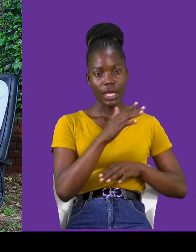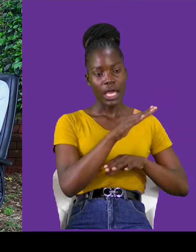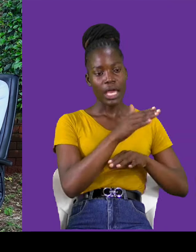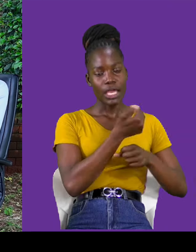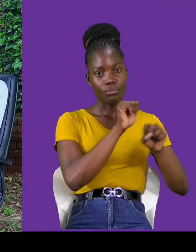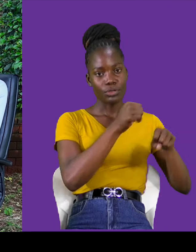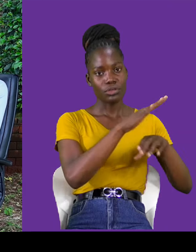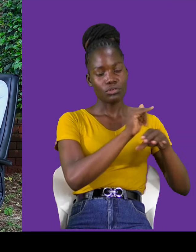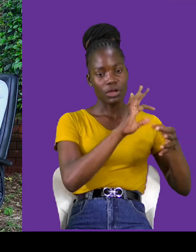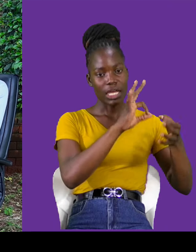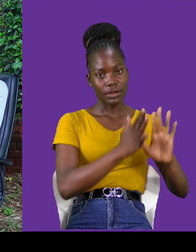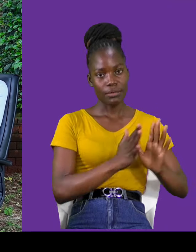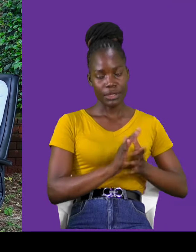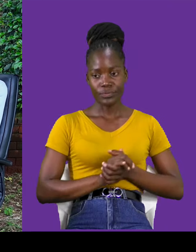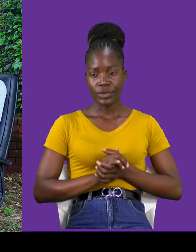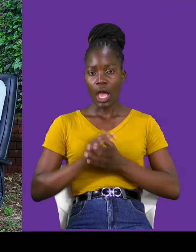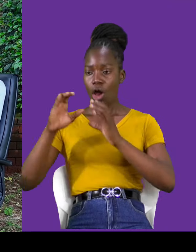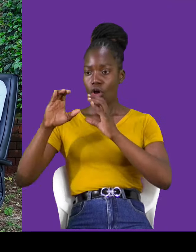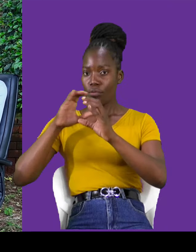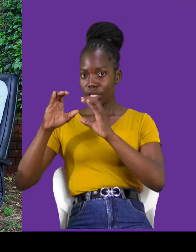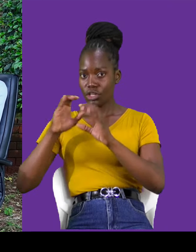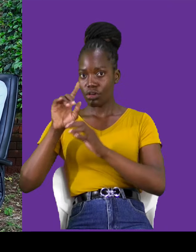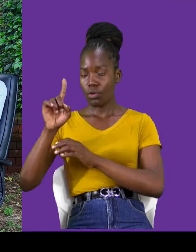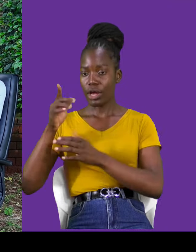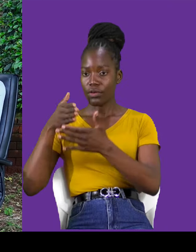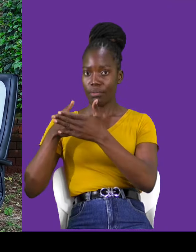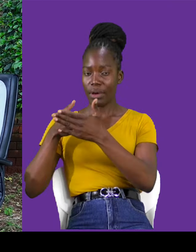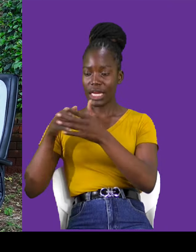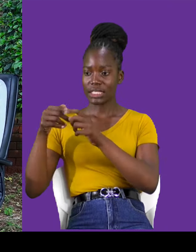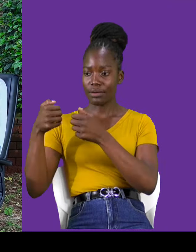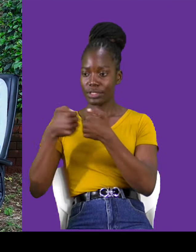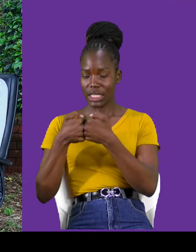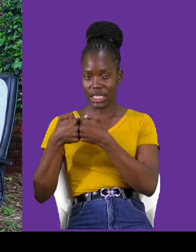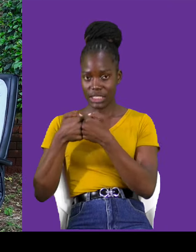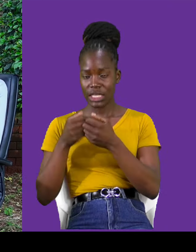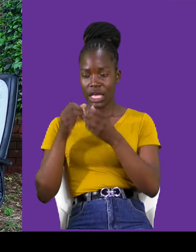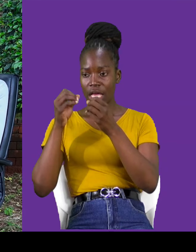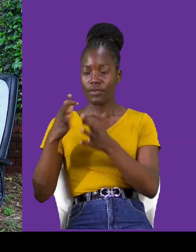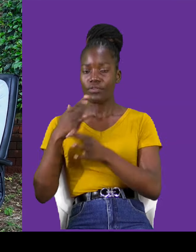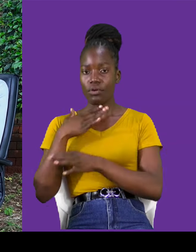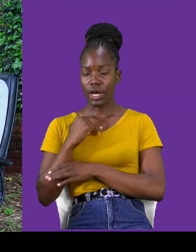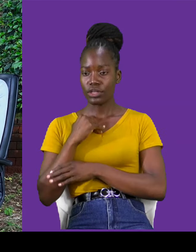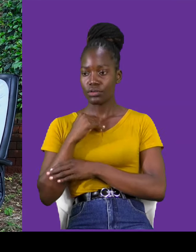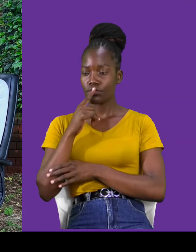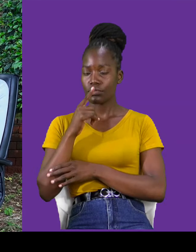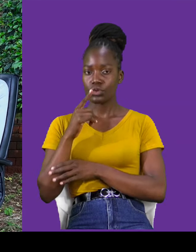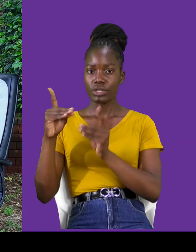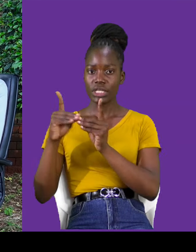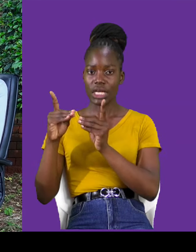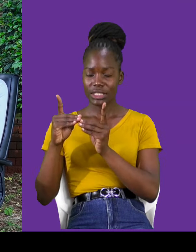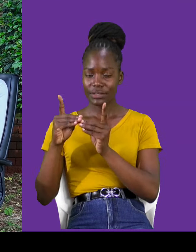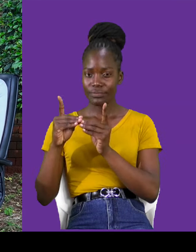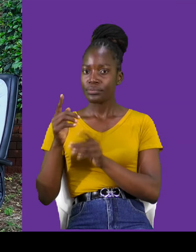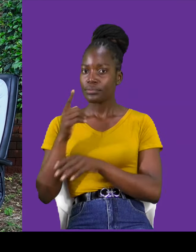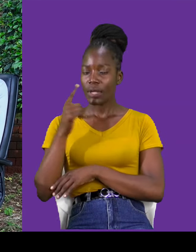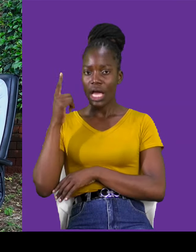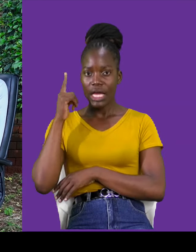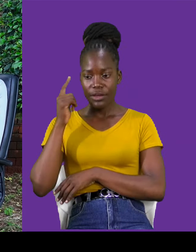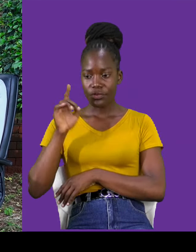Actually, communication is one of the barriers, is one of the challenges when you want to face, to date a deaf lady. because, as in the normal,